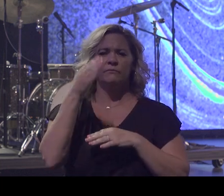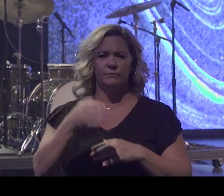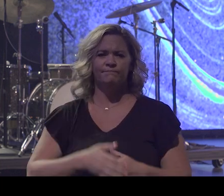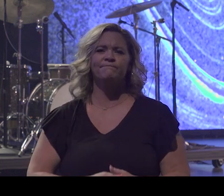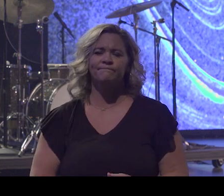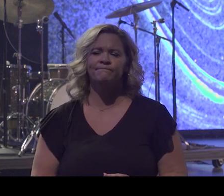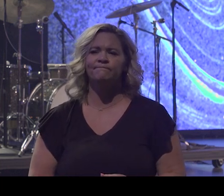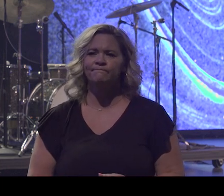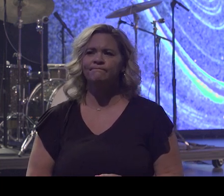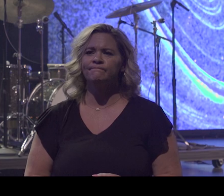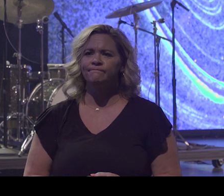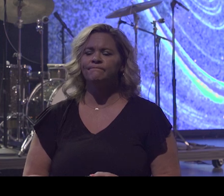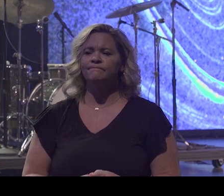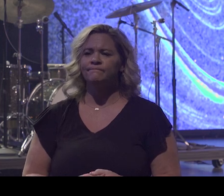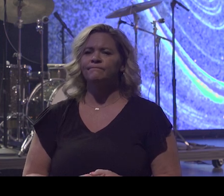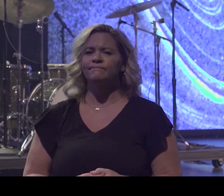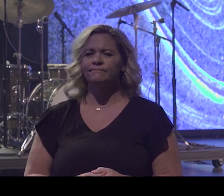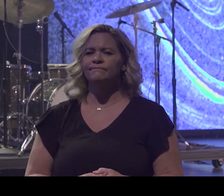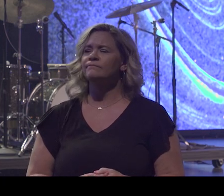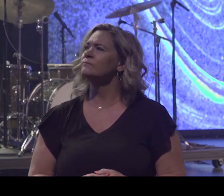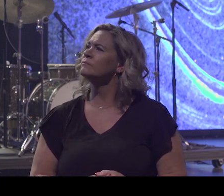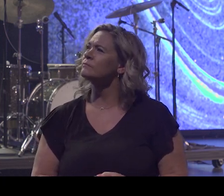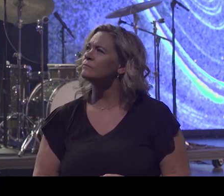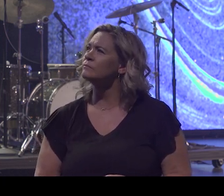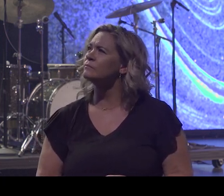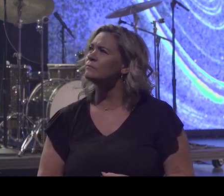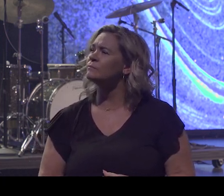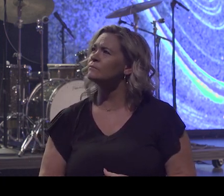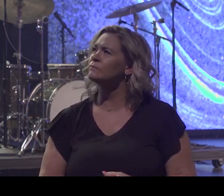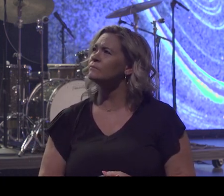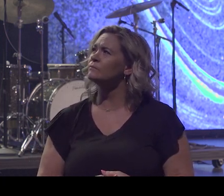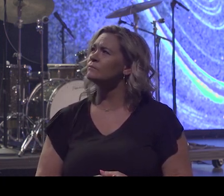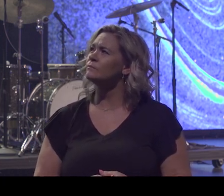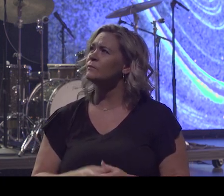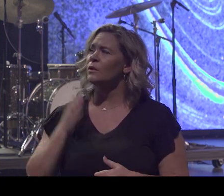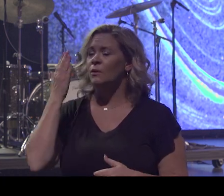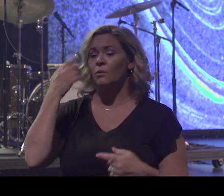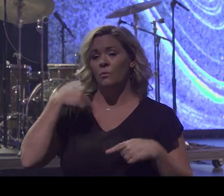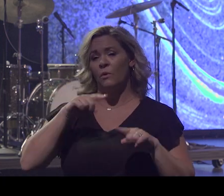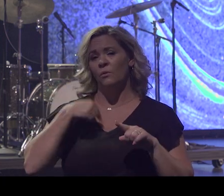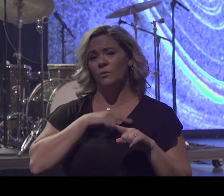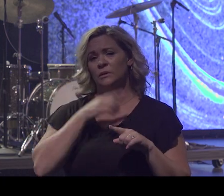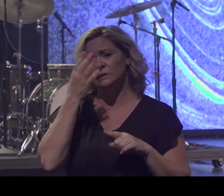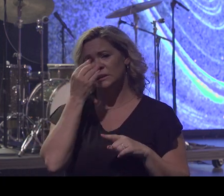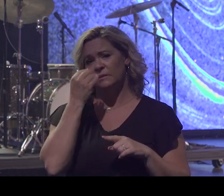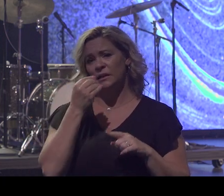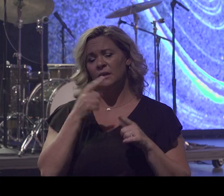See, while we're sleeping, the enemy's doing push-ups.